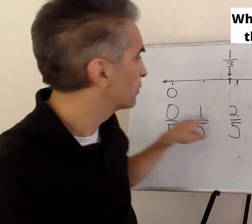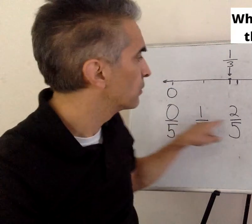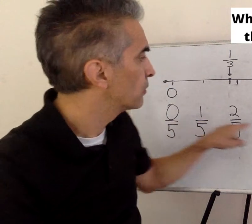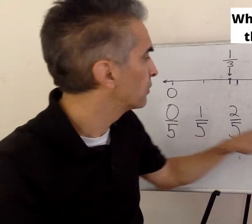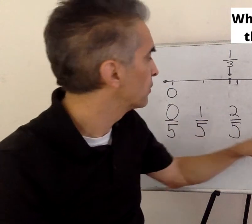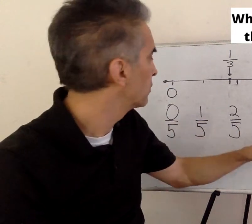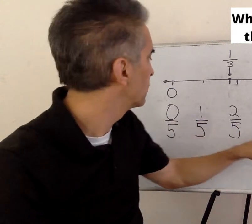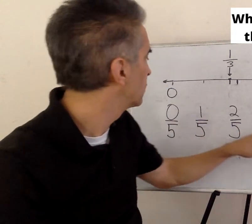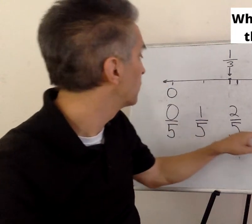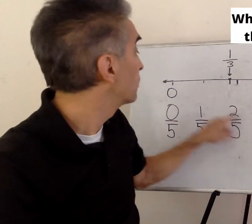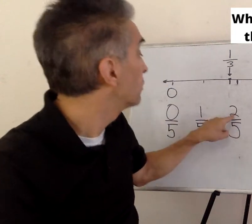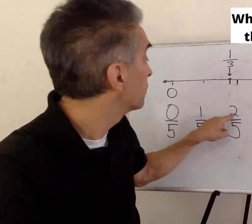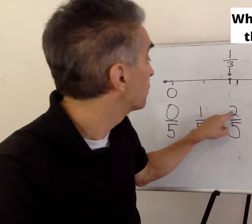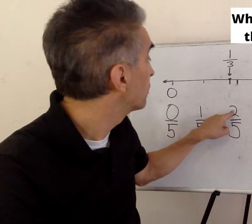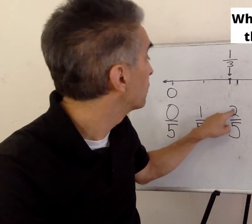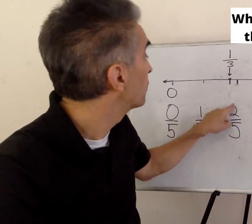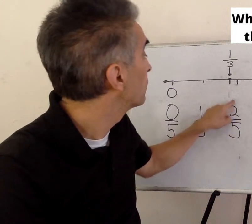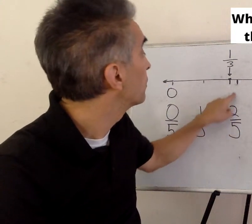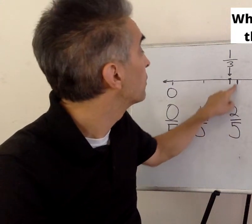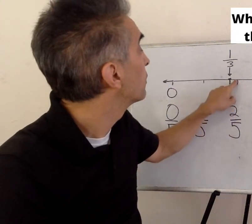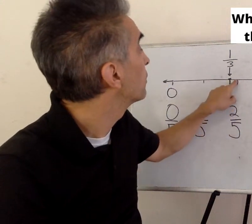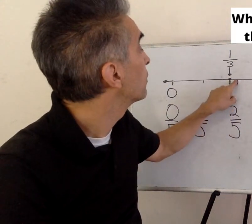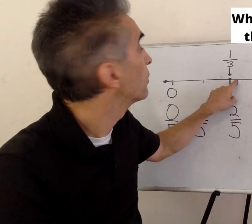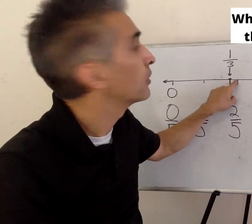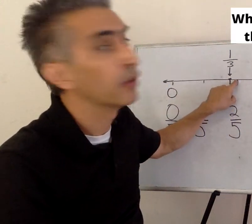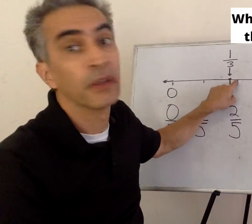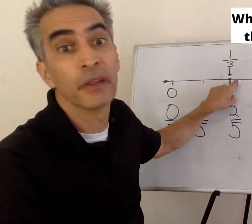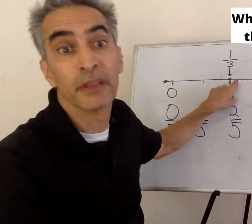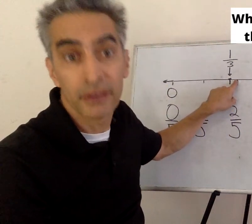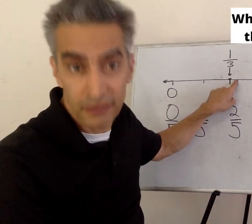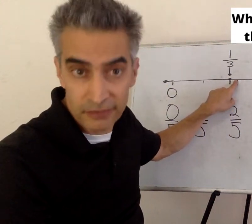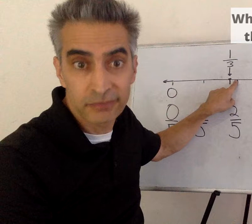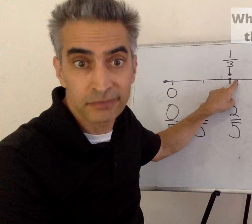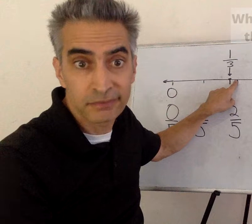Where is two Right there.